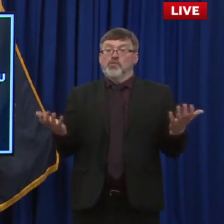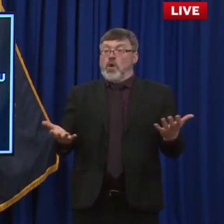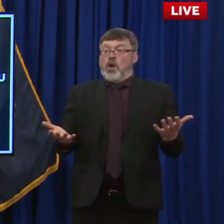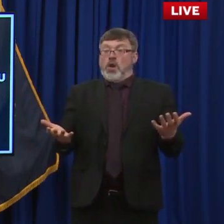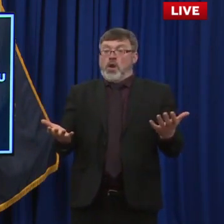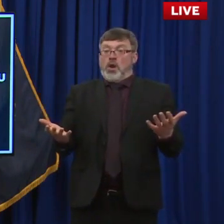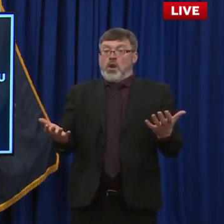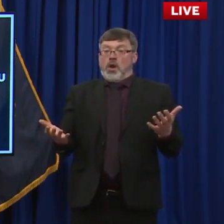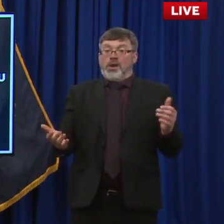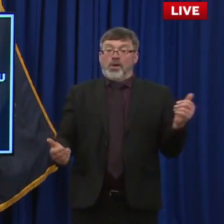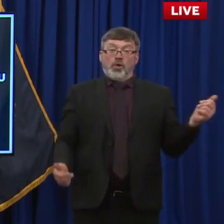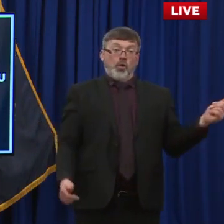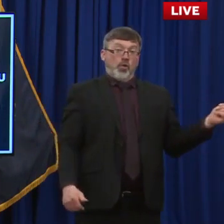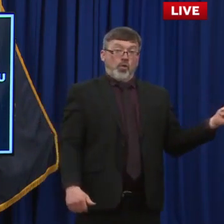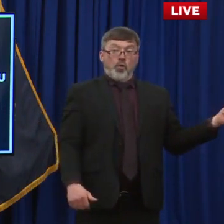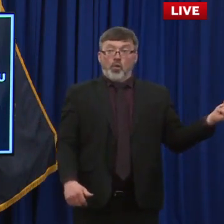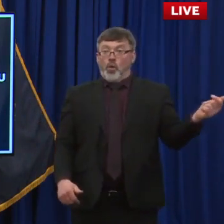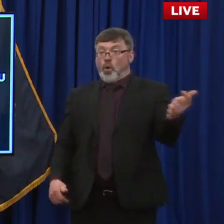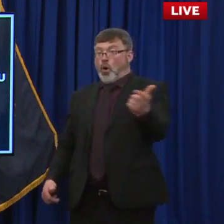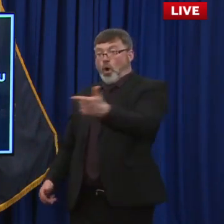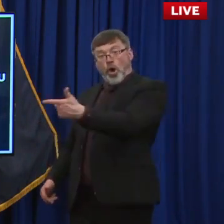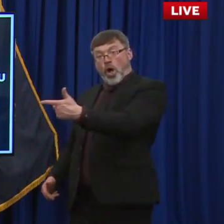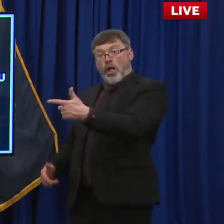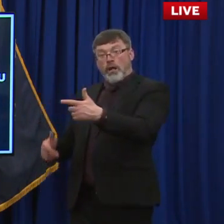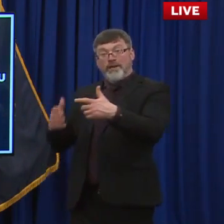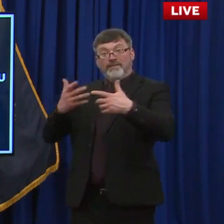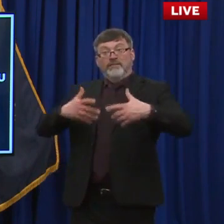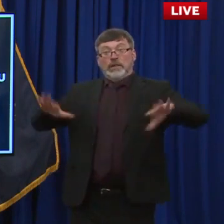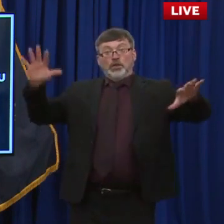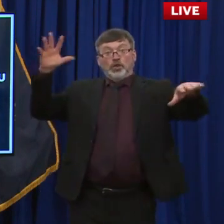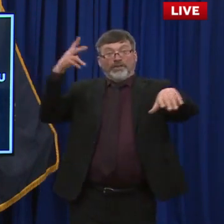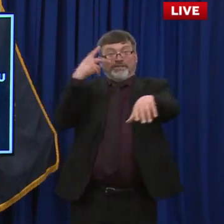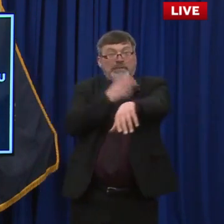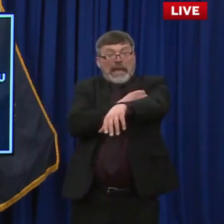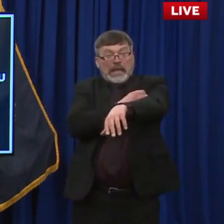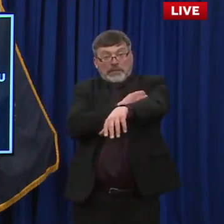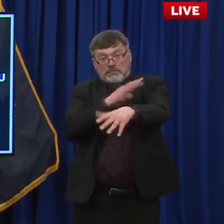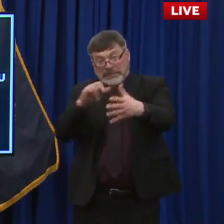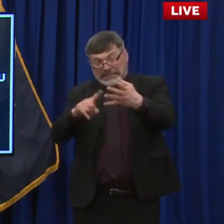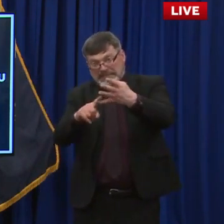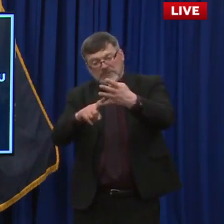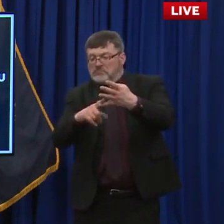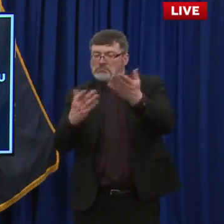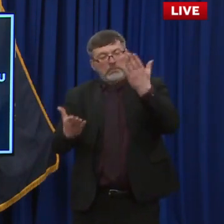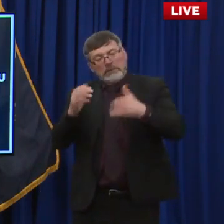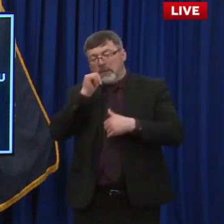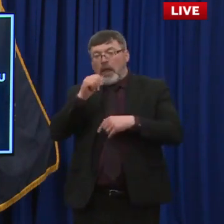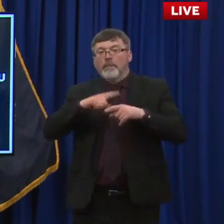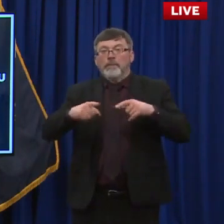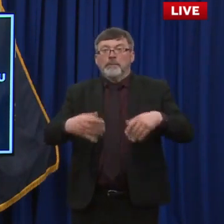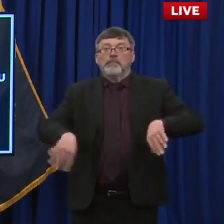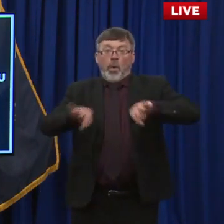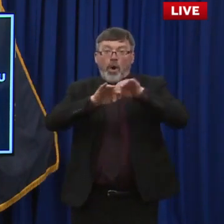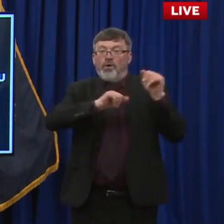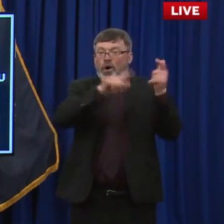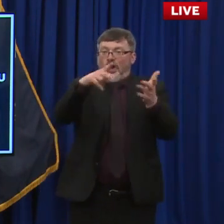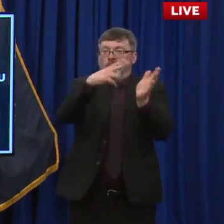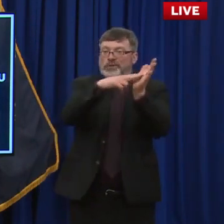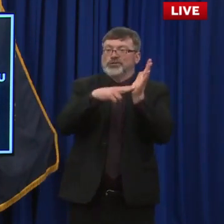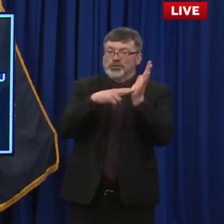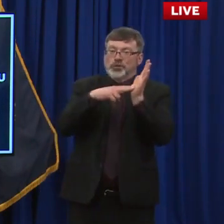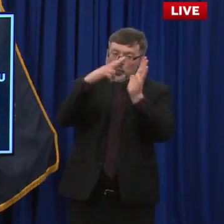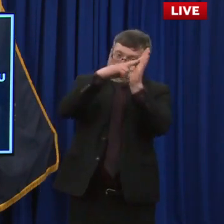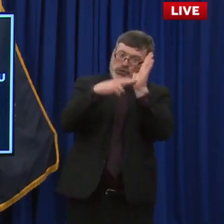systems across the country by May and hopefully have that assurance that it's coming, even if they might not have the shot or both shots in the arm with the 14 day,